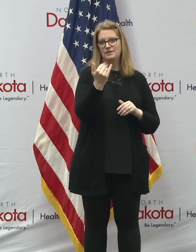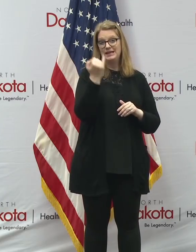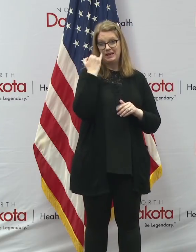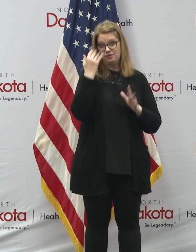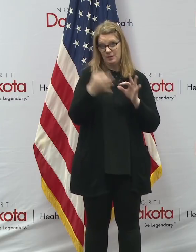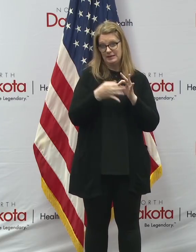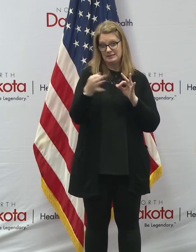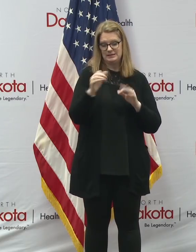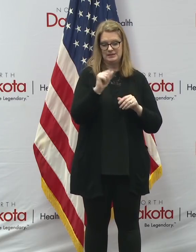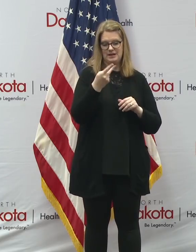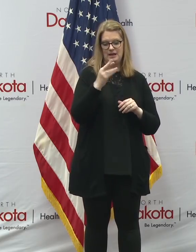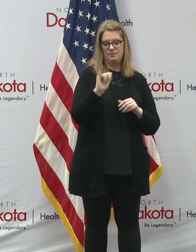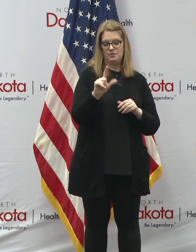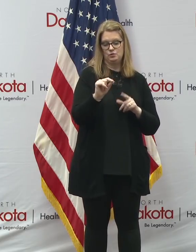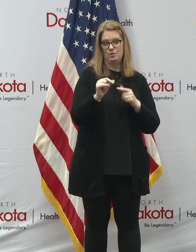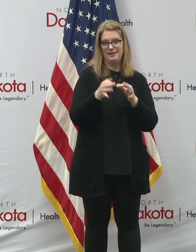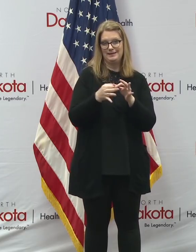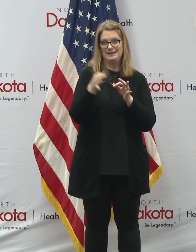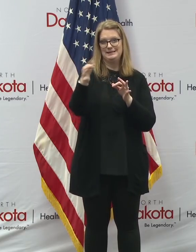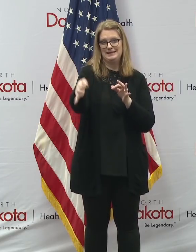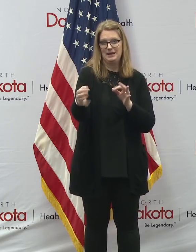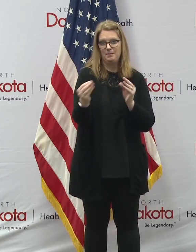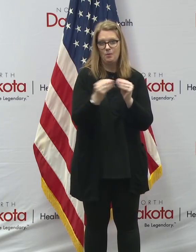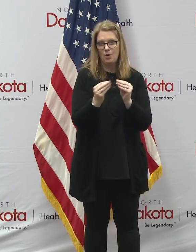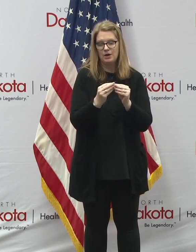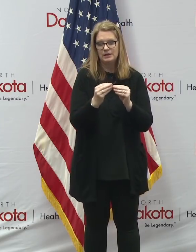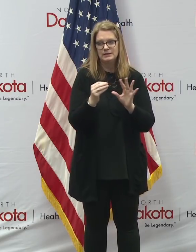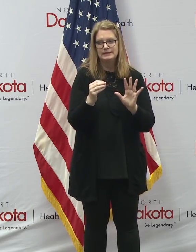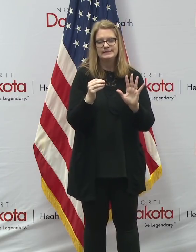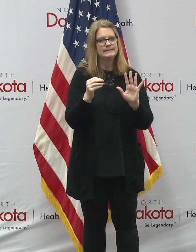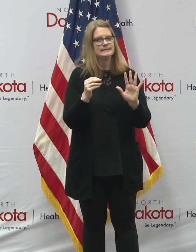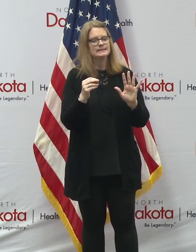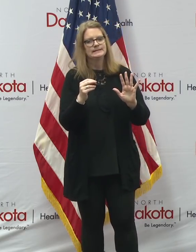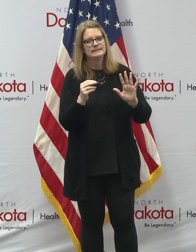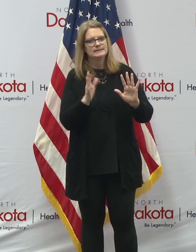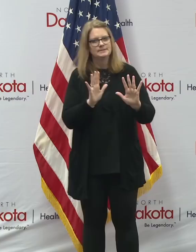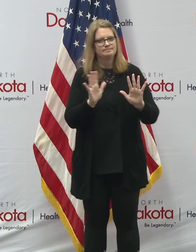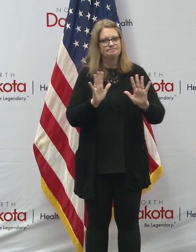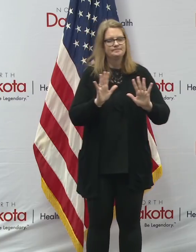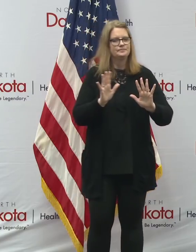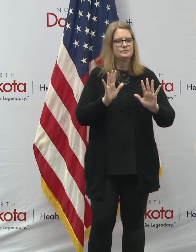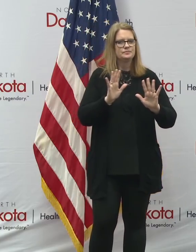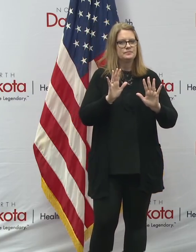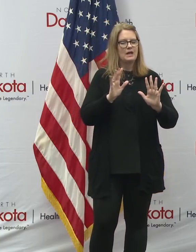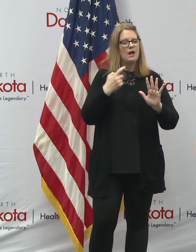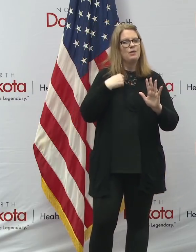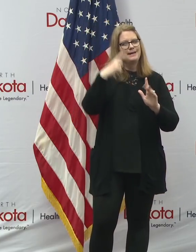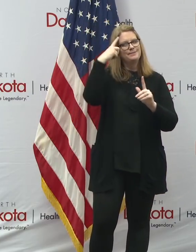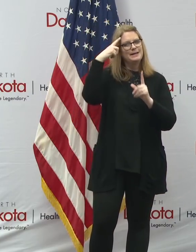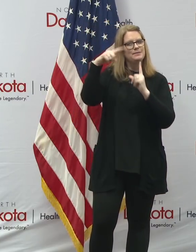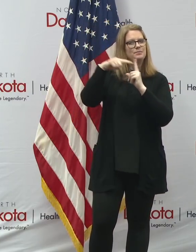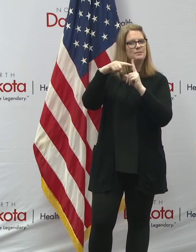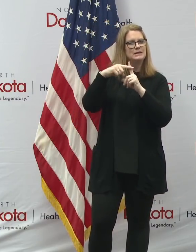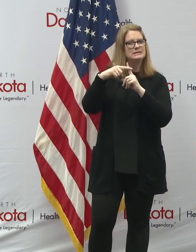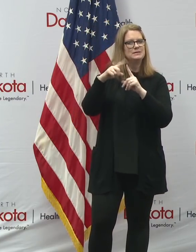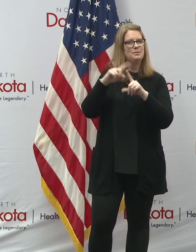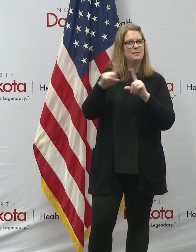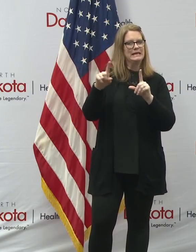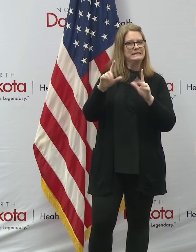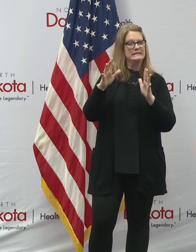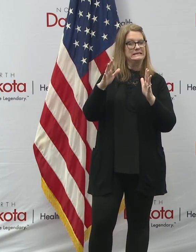that from April 20th to further. And I don't want to be, I want to be positive, but I don't want to be overly